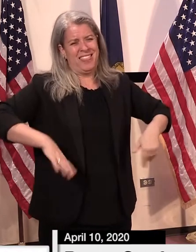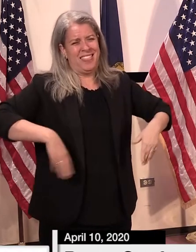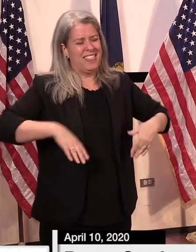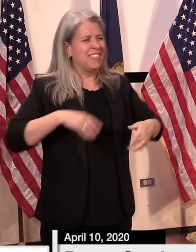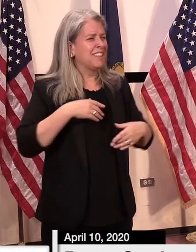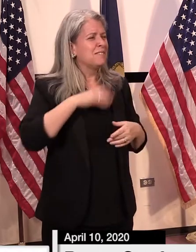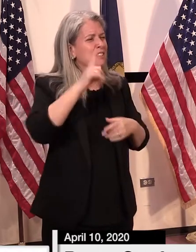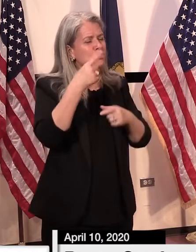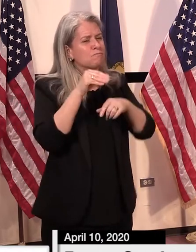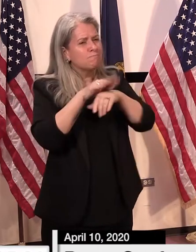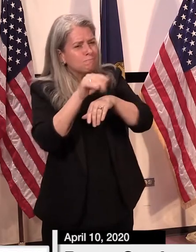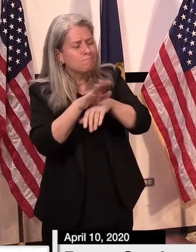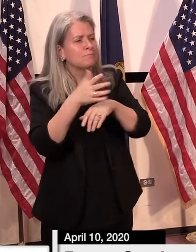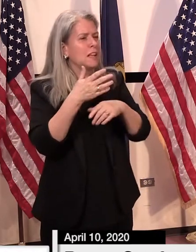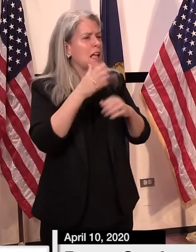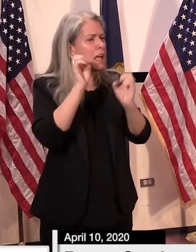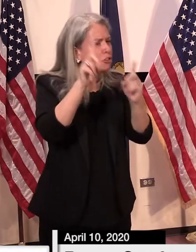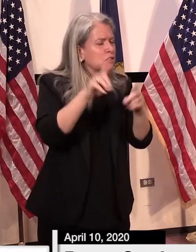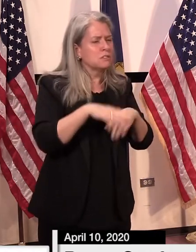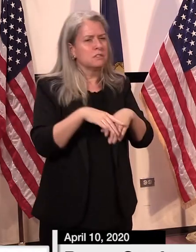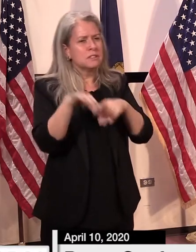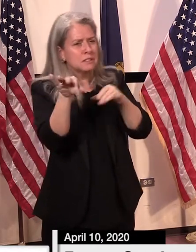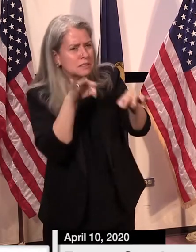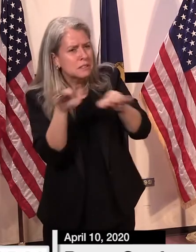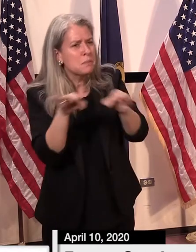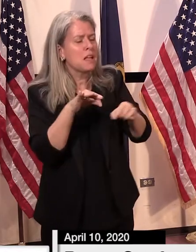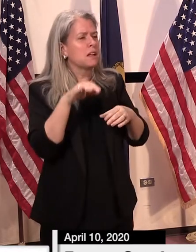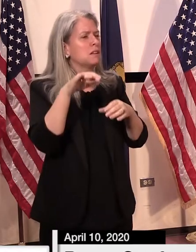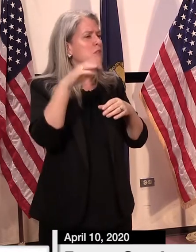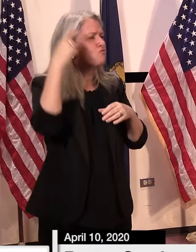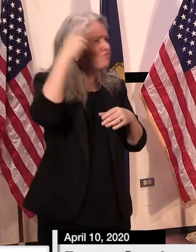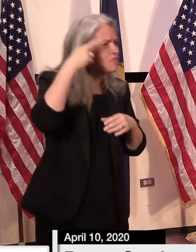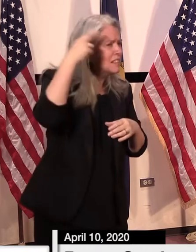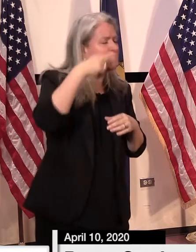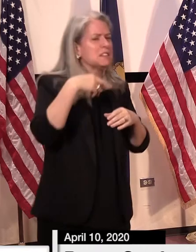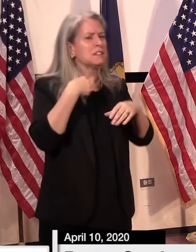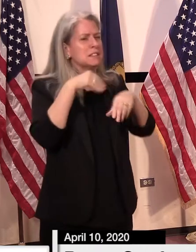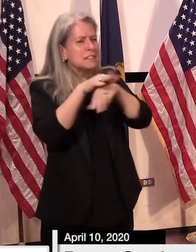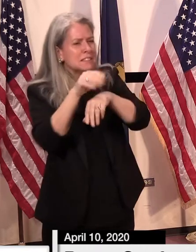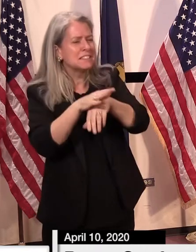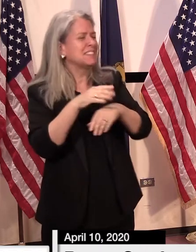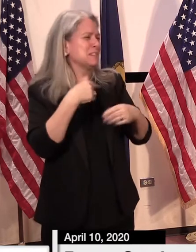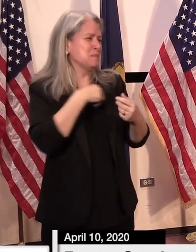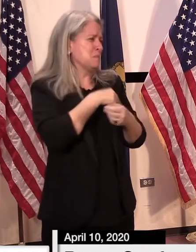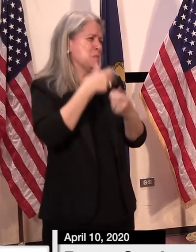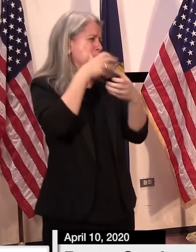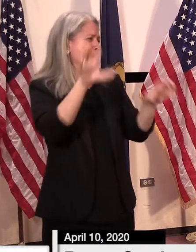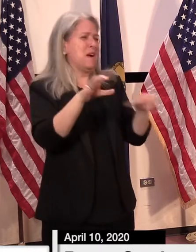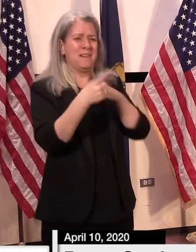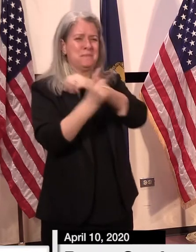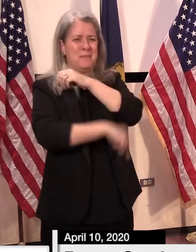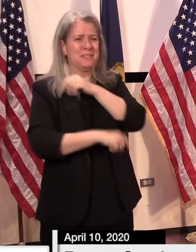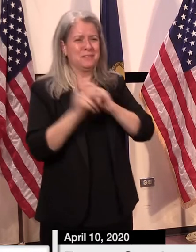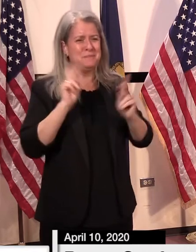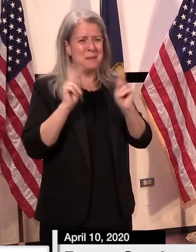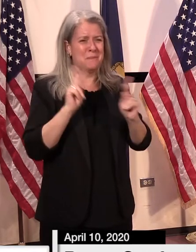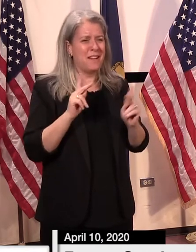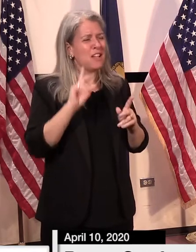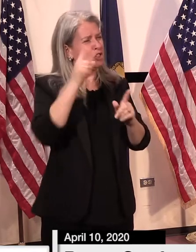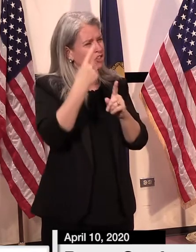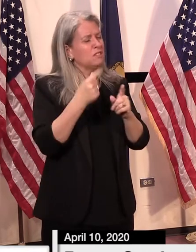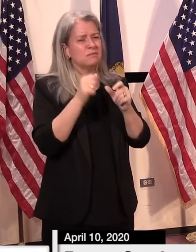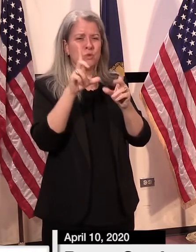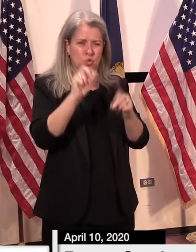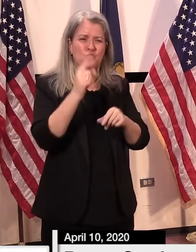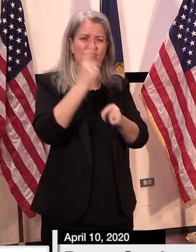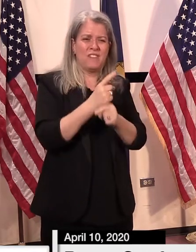we're encouraging and providing education to try and make sure that people continue